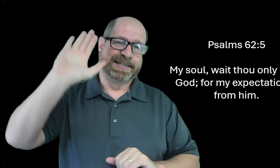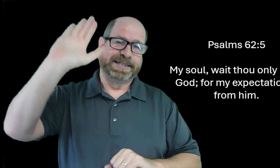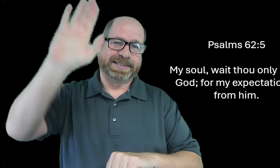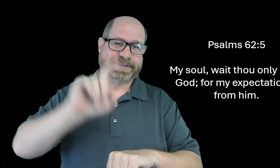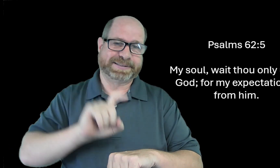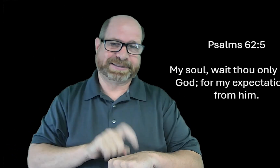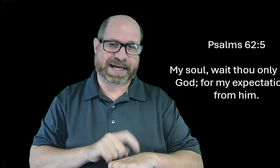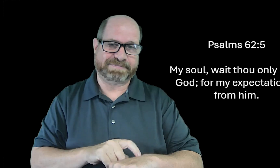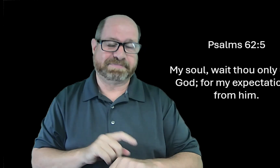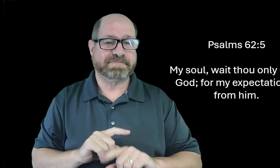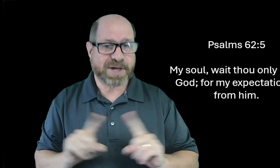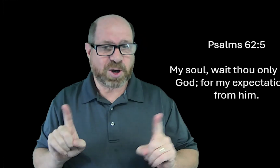patient and wait for his timing.